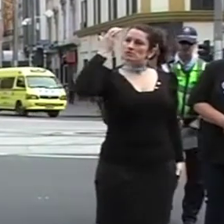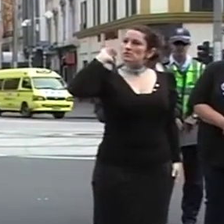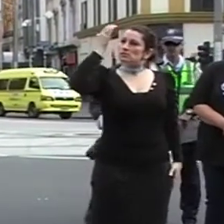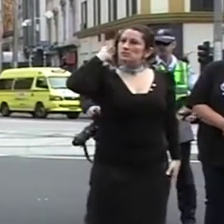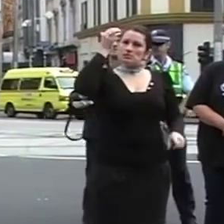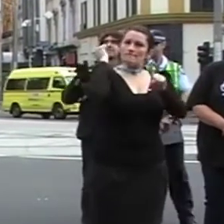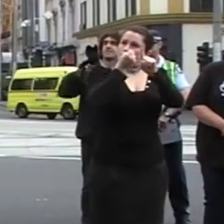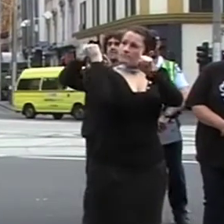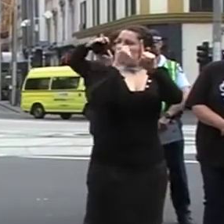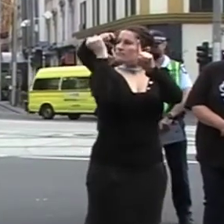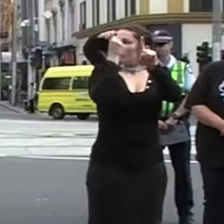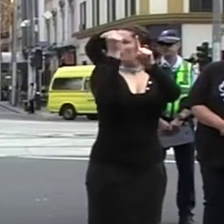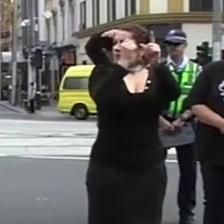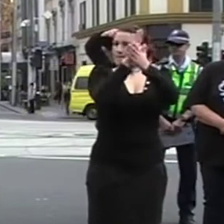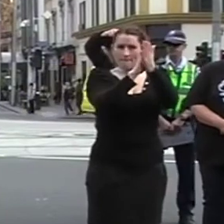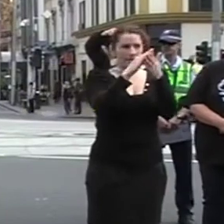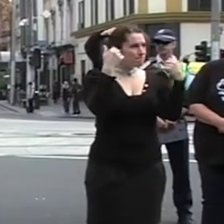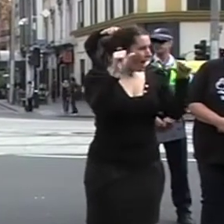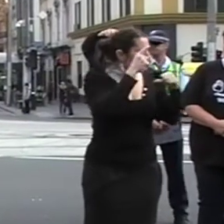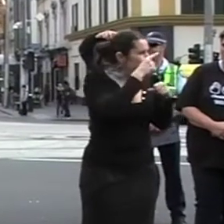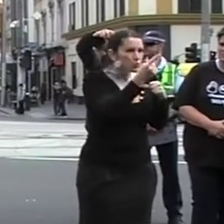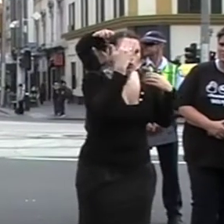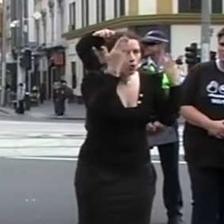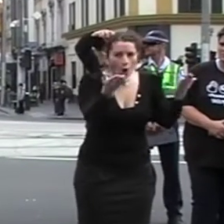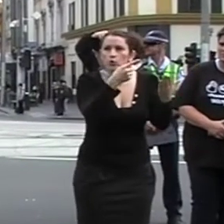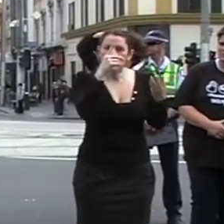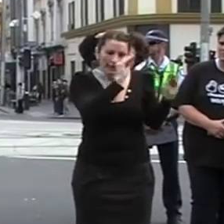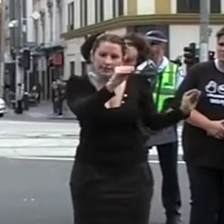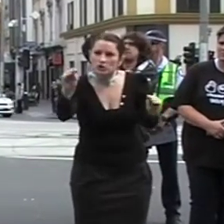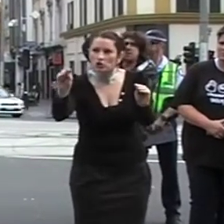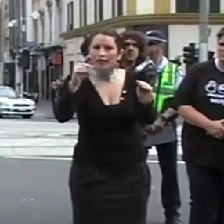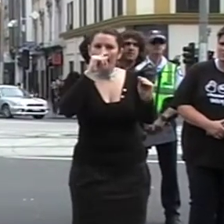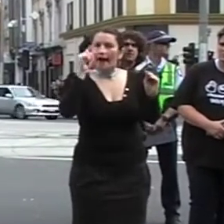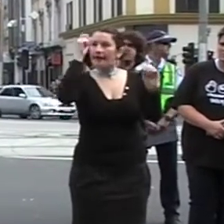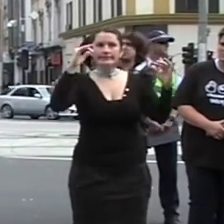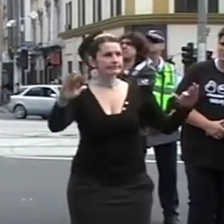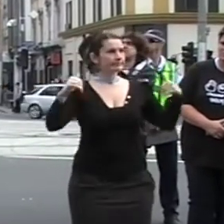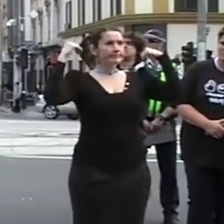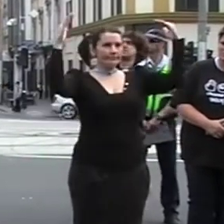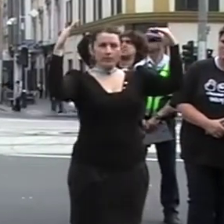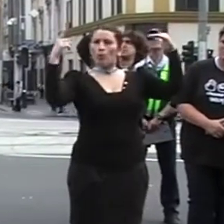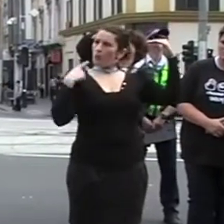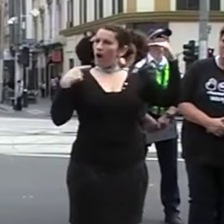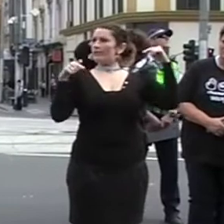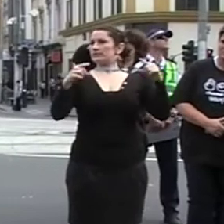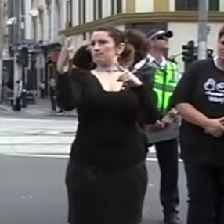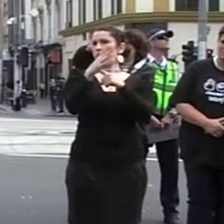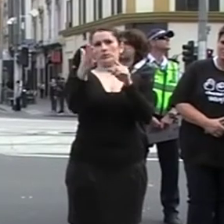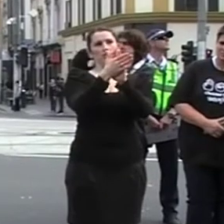understanding and support necessary to retain access to further learning of this essential communication skill. Article